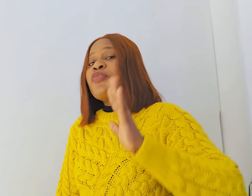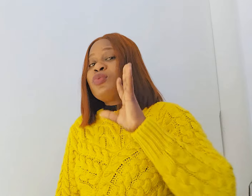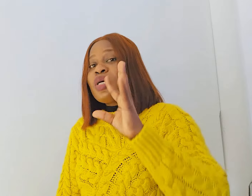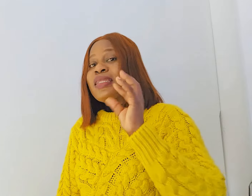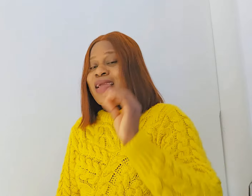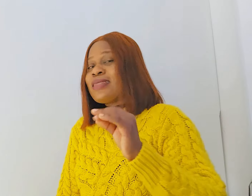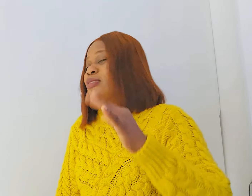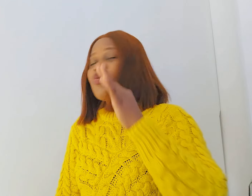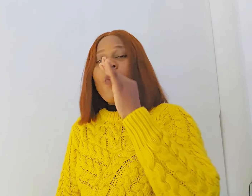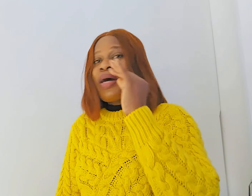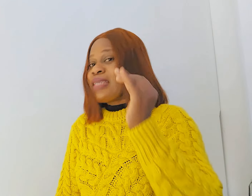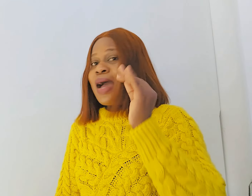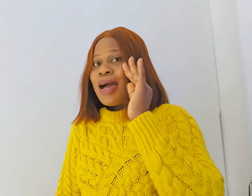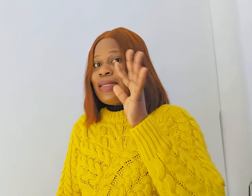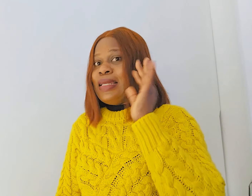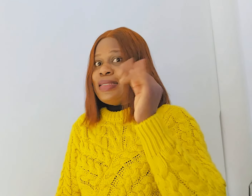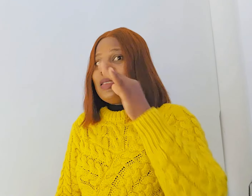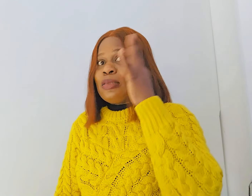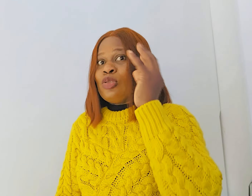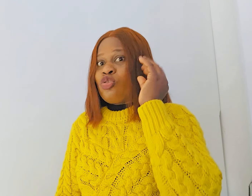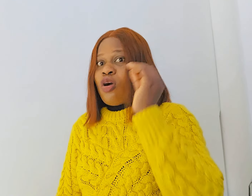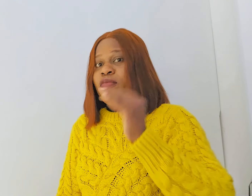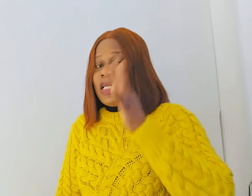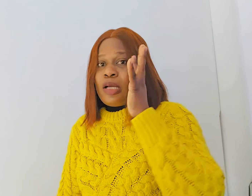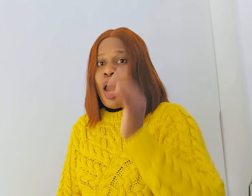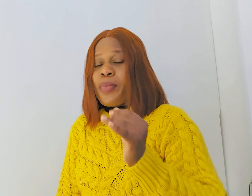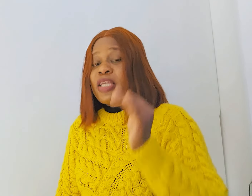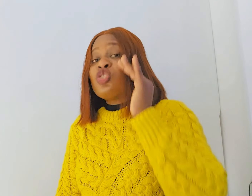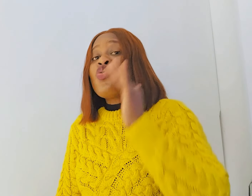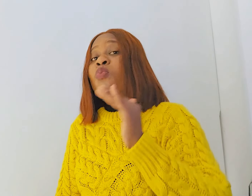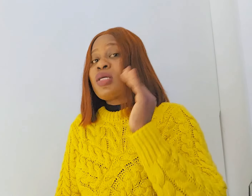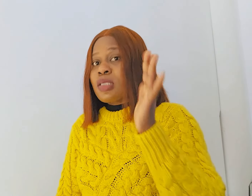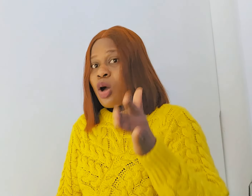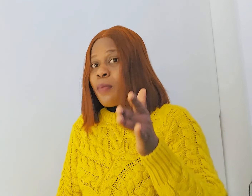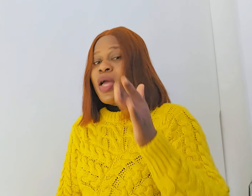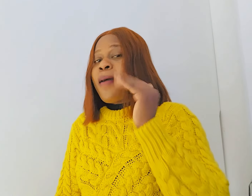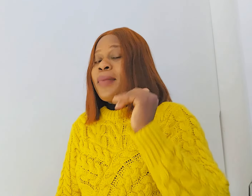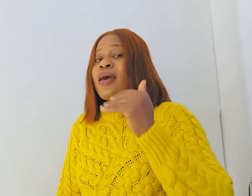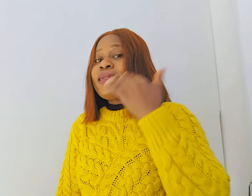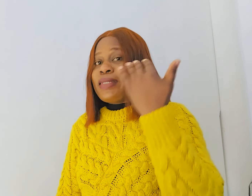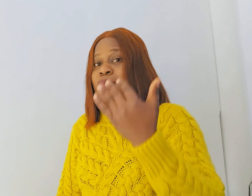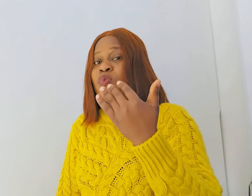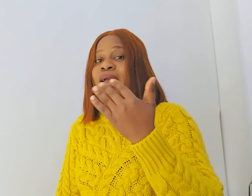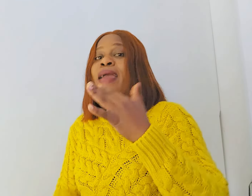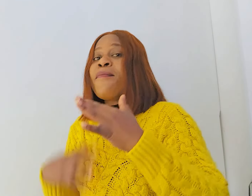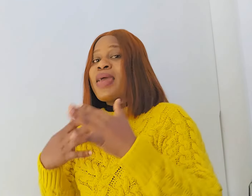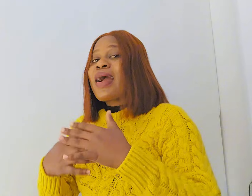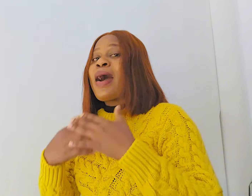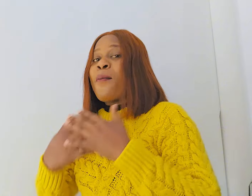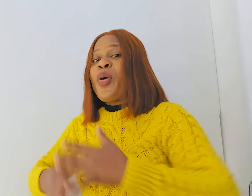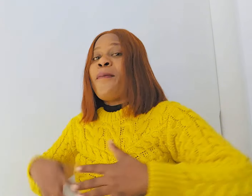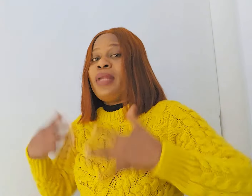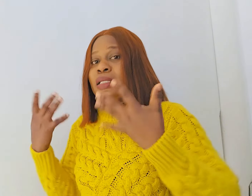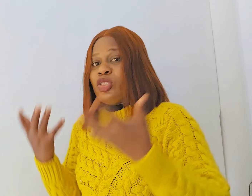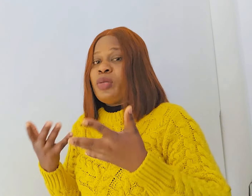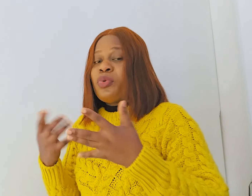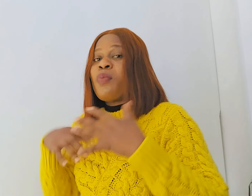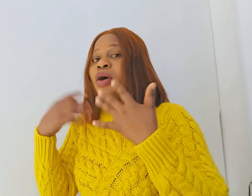you do this no matter how the lady is so tough in coming she must come because this way make her more pleasurable more